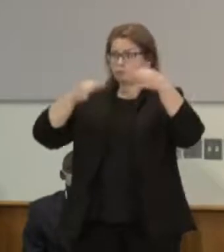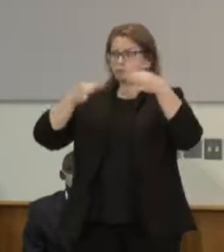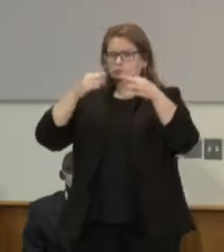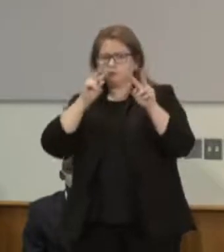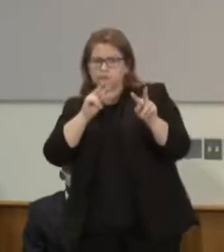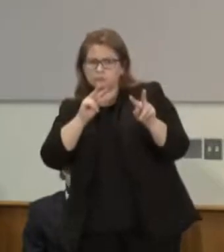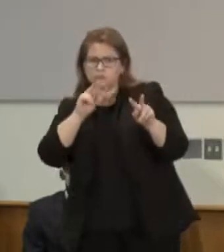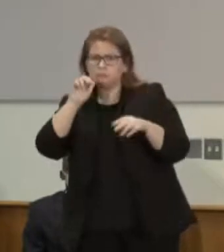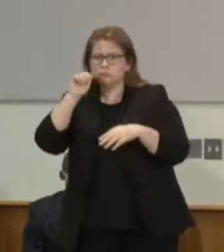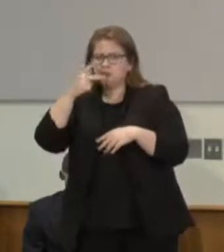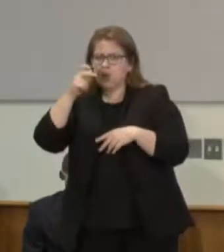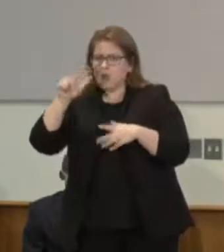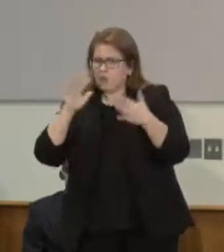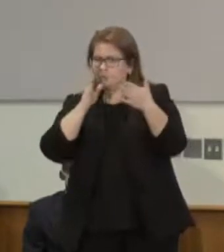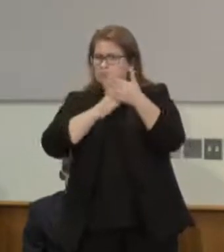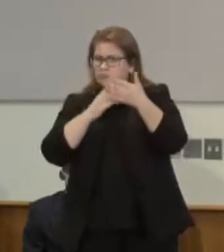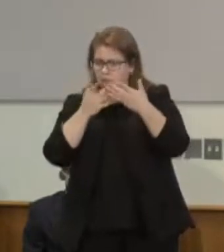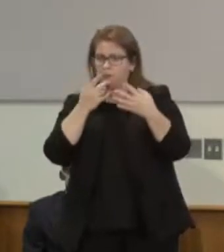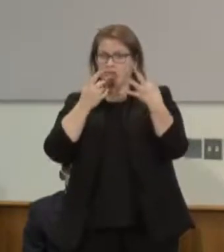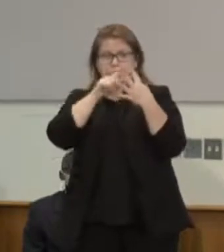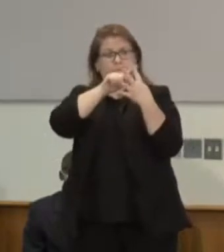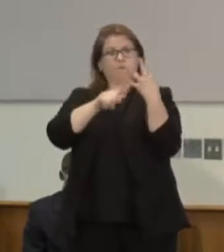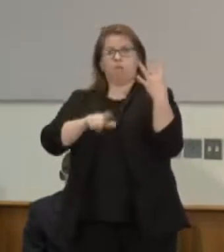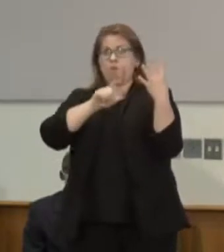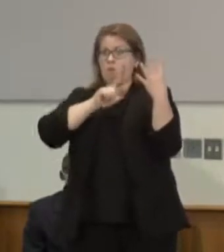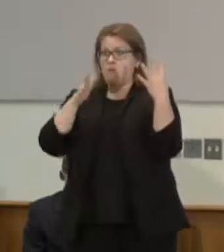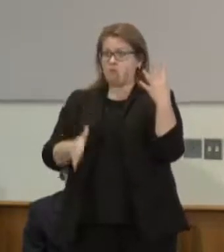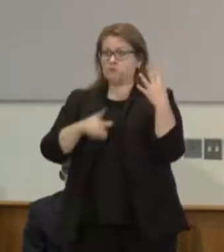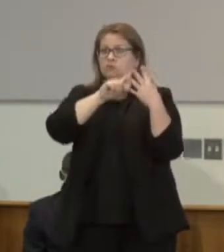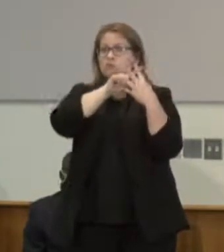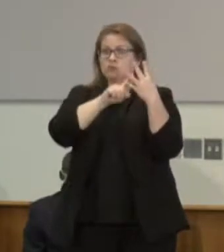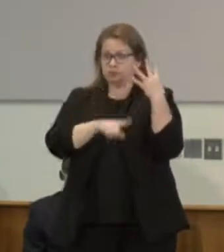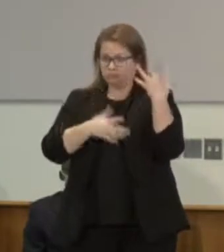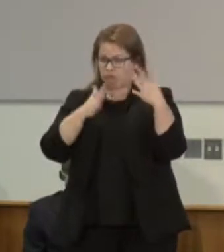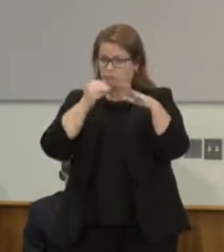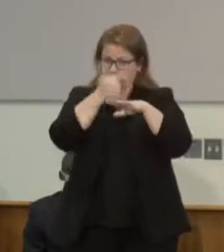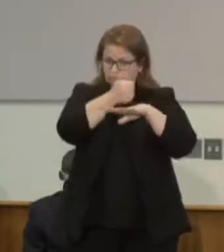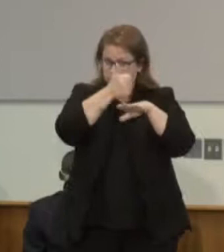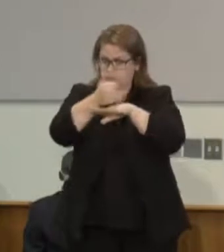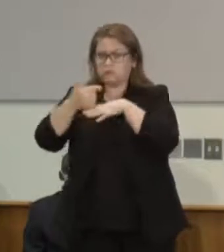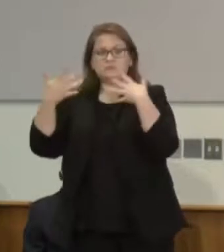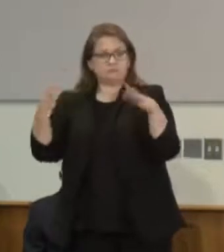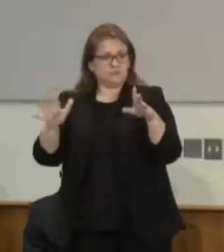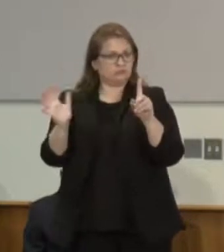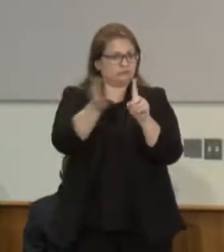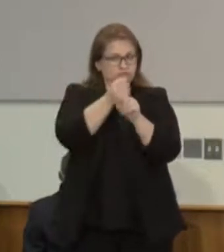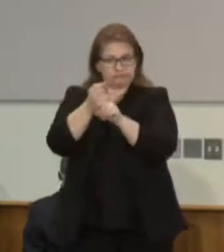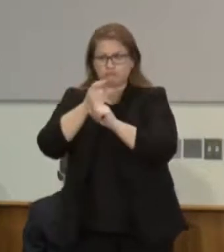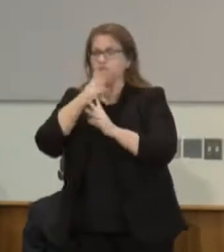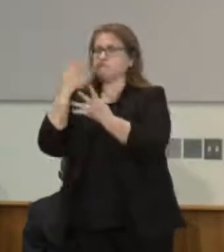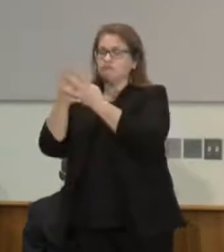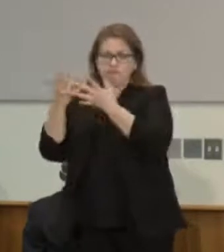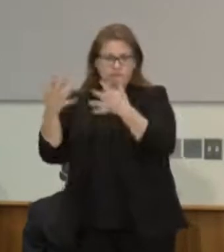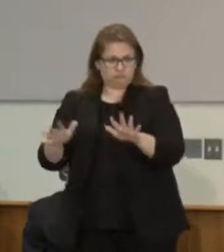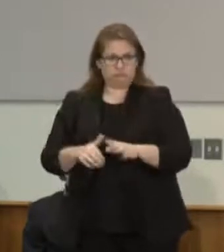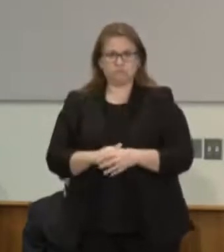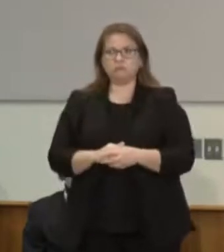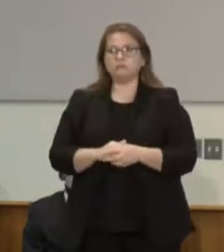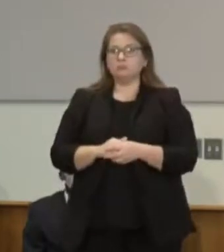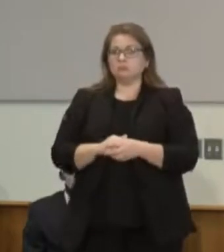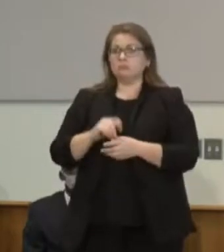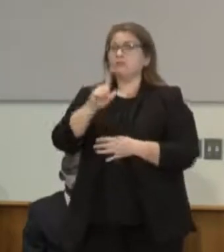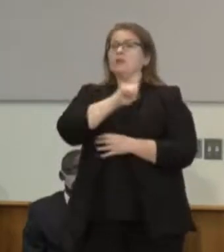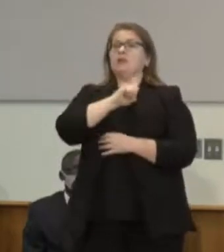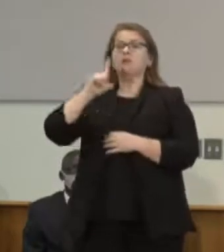four officers involved in George Floyd's murder. And our partners in the legislature will soon unveil a